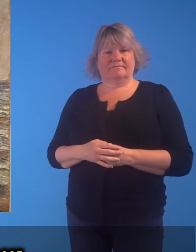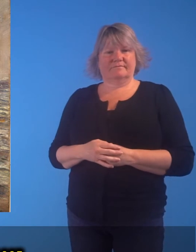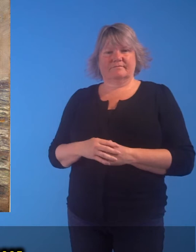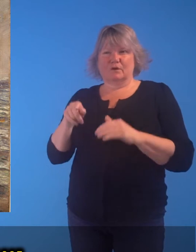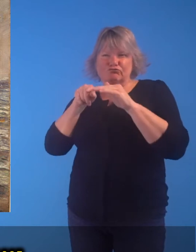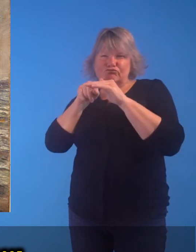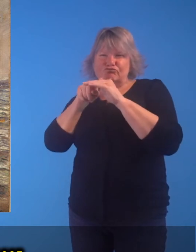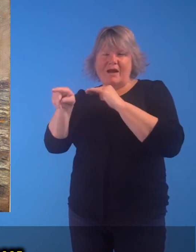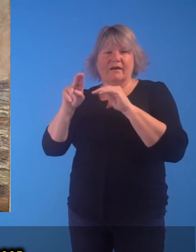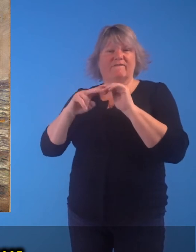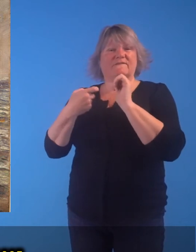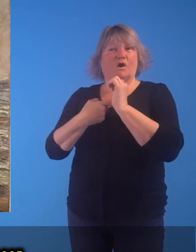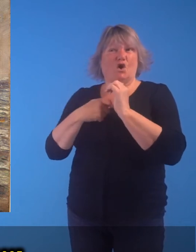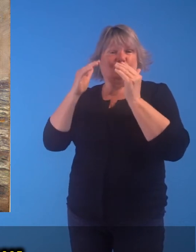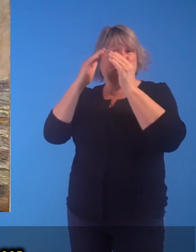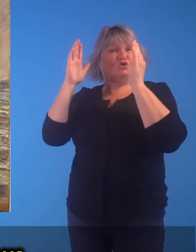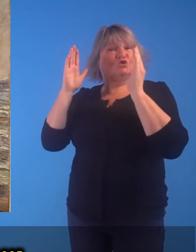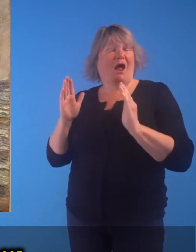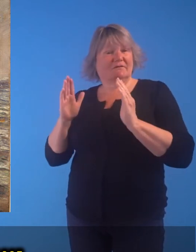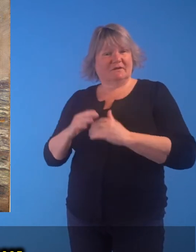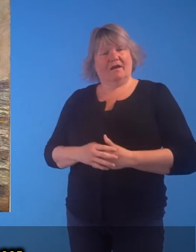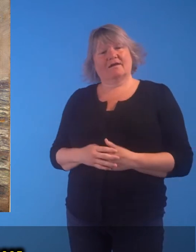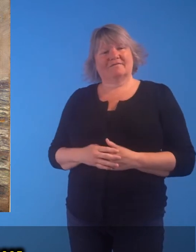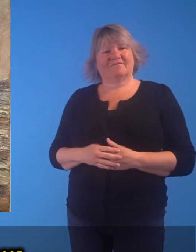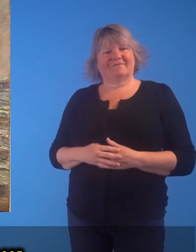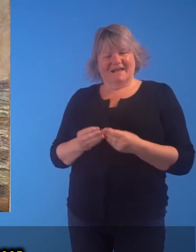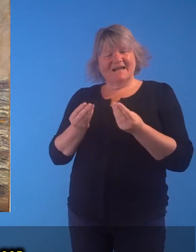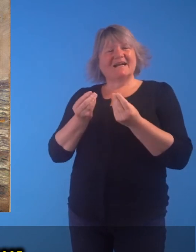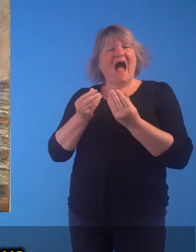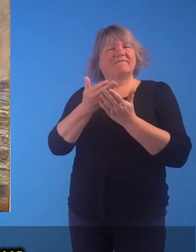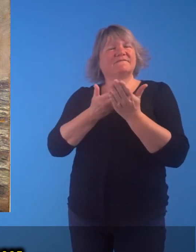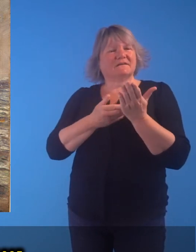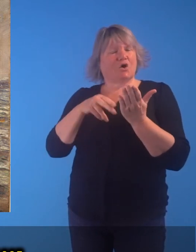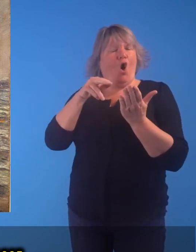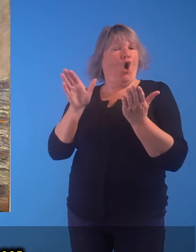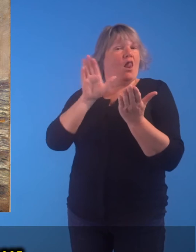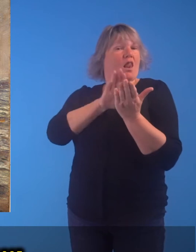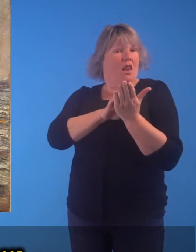Running for Shelter Oil on Canvas 1887